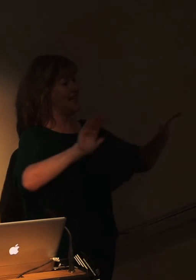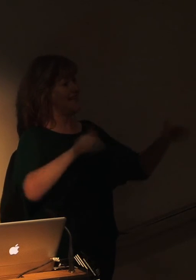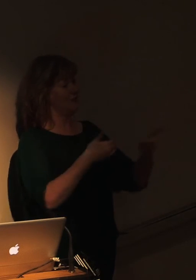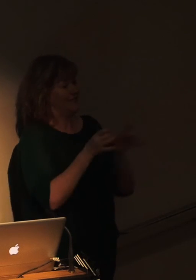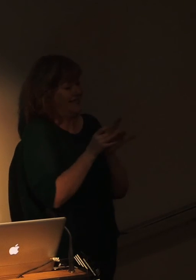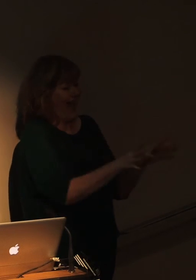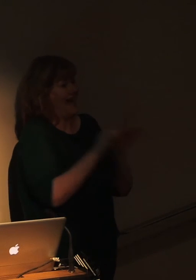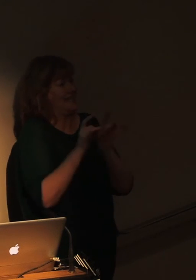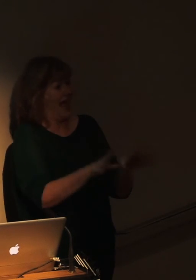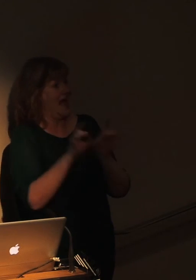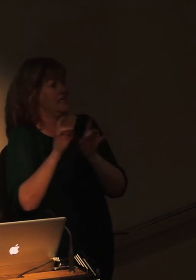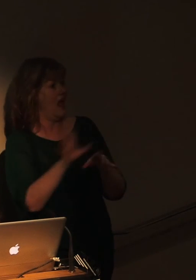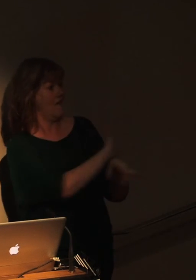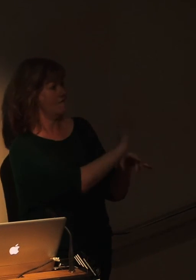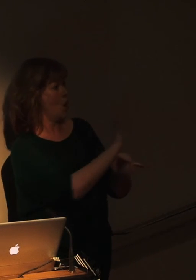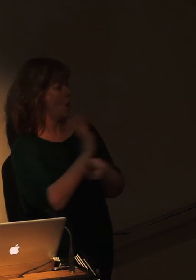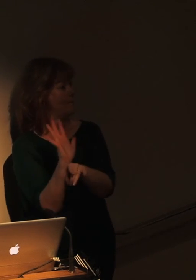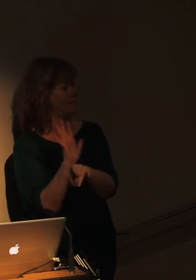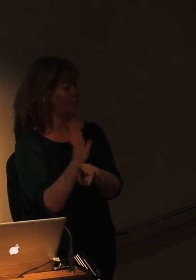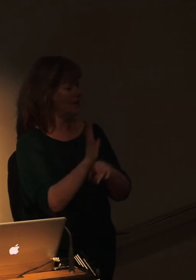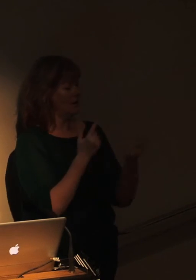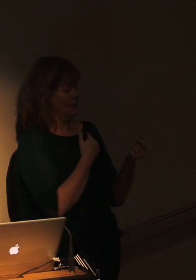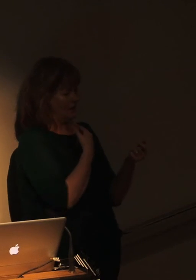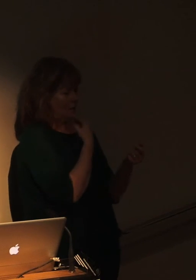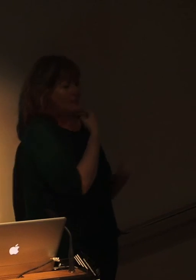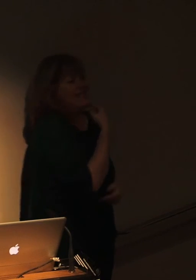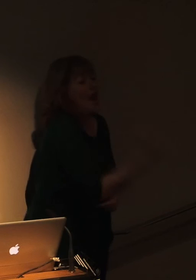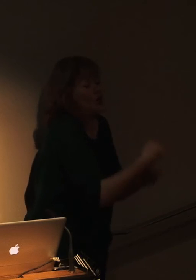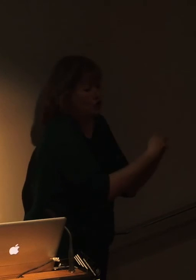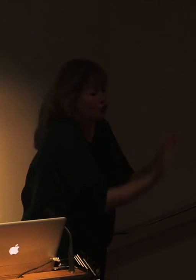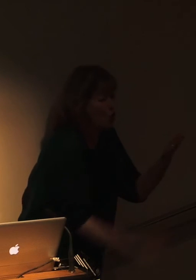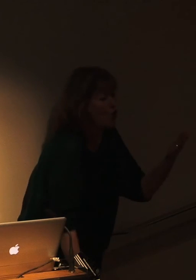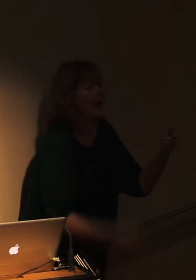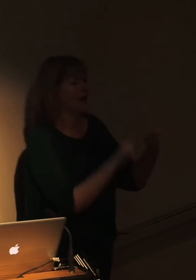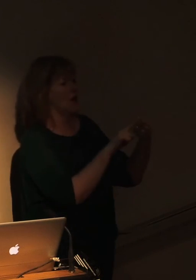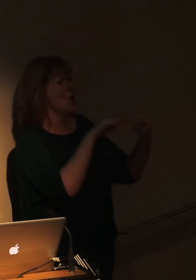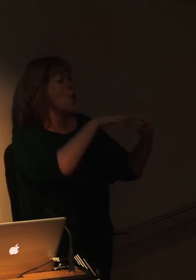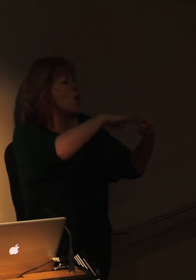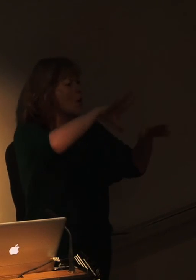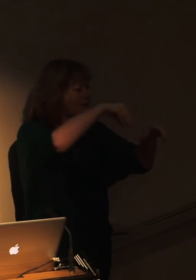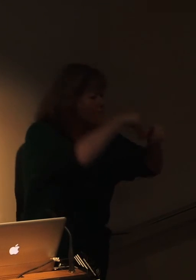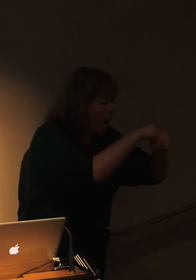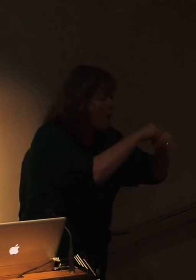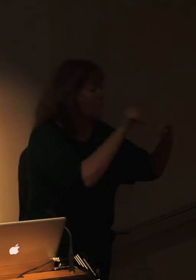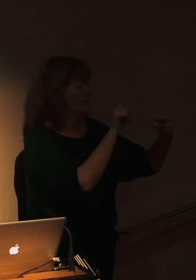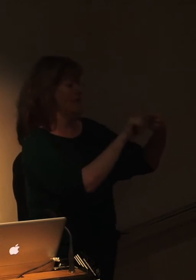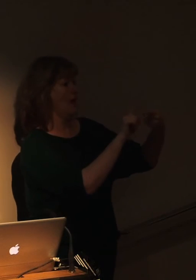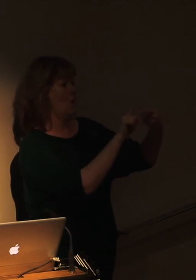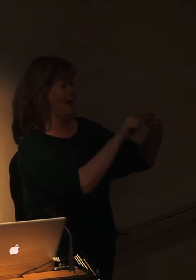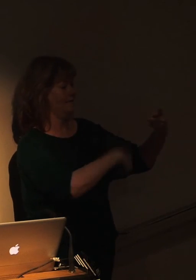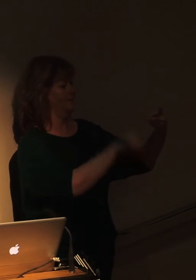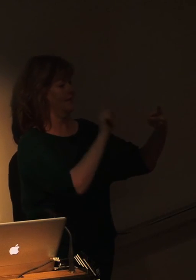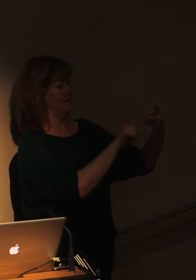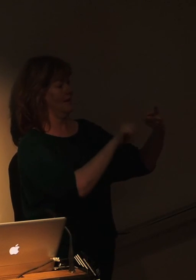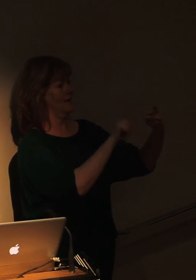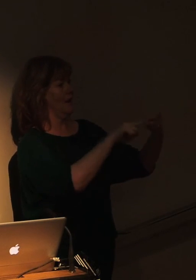starting, where we developed. We told you what the story is. We tell you what the characters are. You get into the middle of the story. And you tell all of the